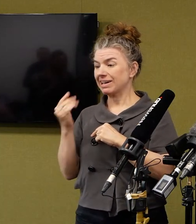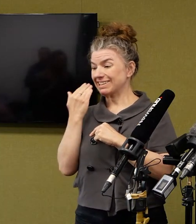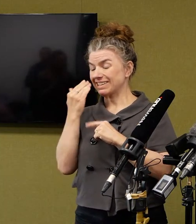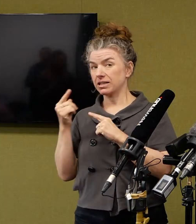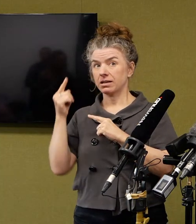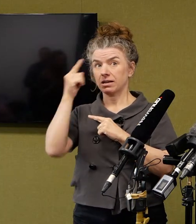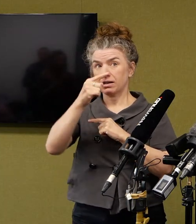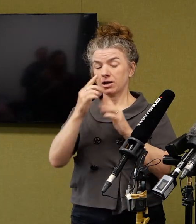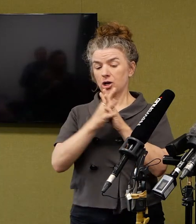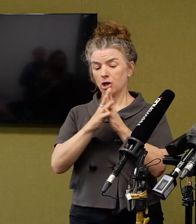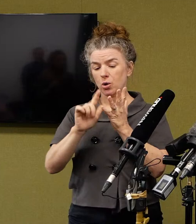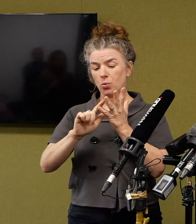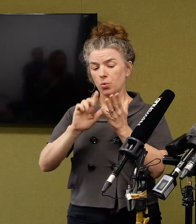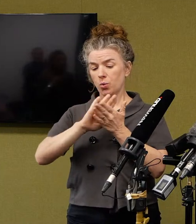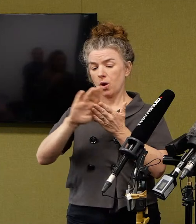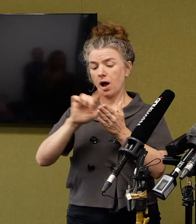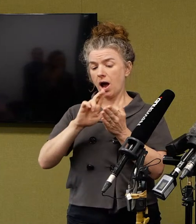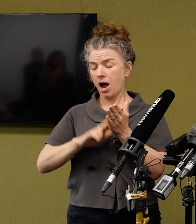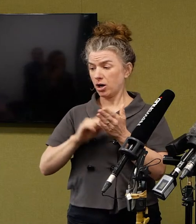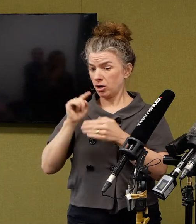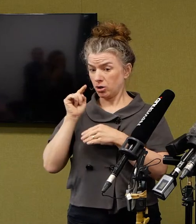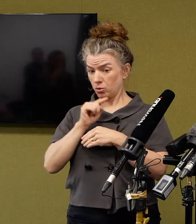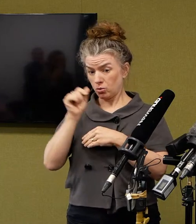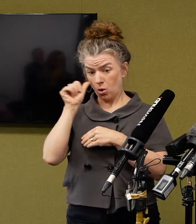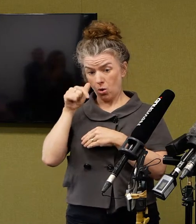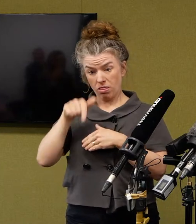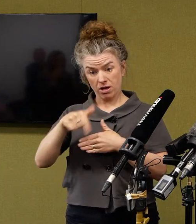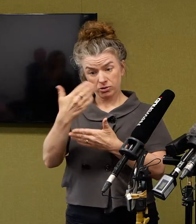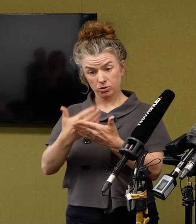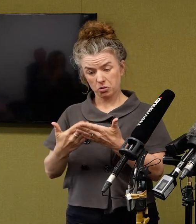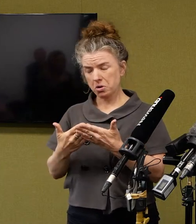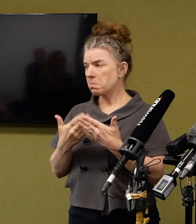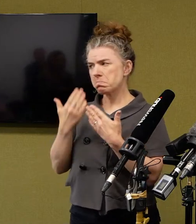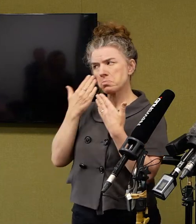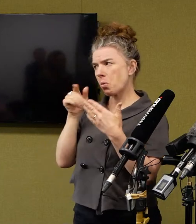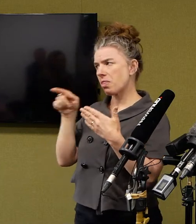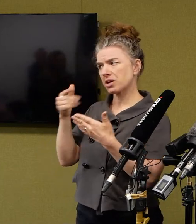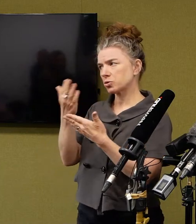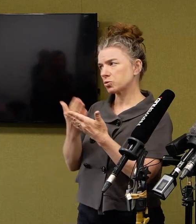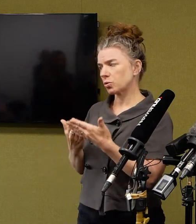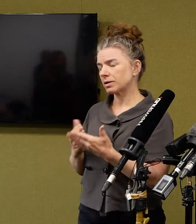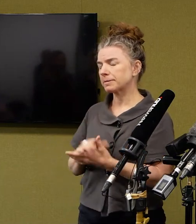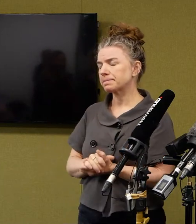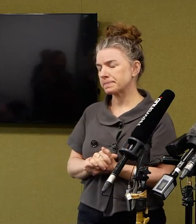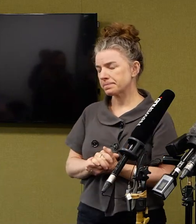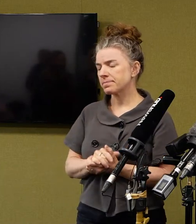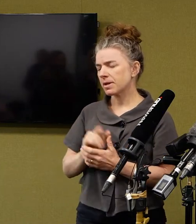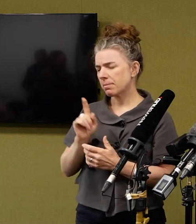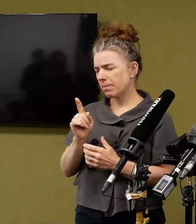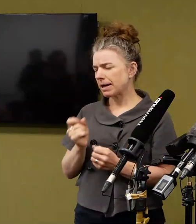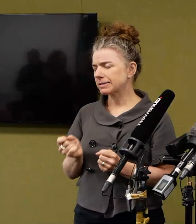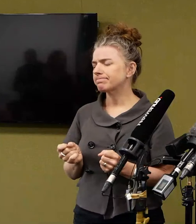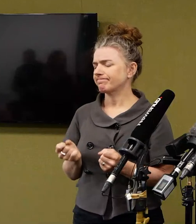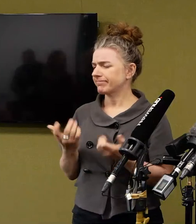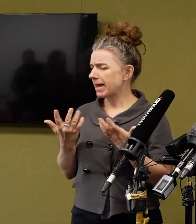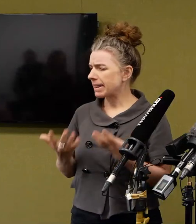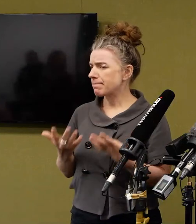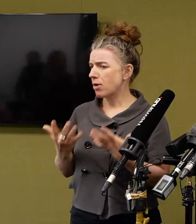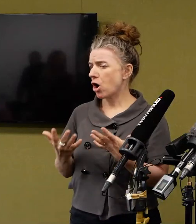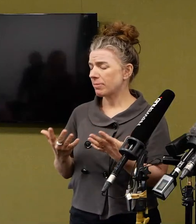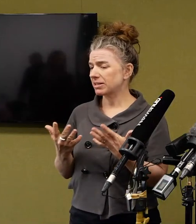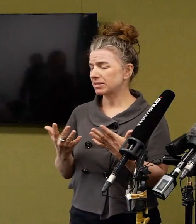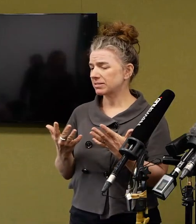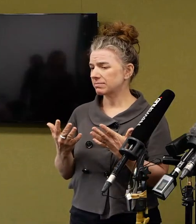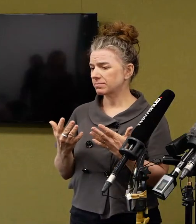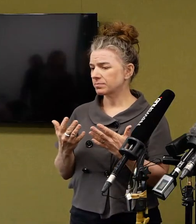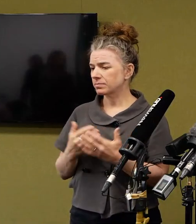to self-isolate himself. Are you aware of that? I'm not aware of that particular case, but I can emphasise the importance at the moment. We know